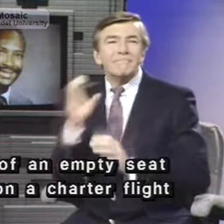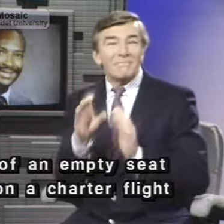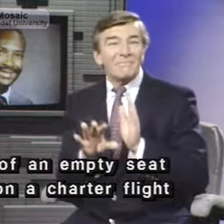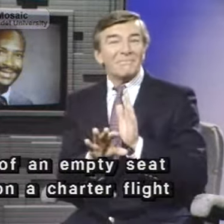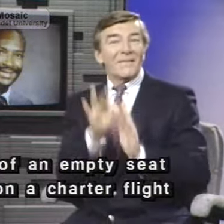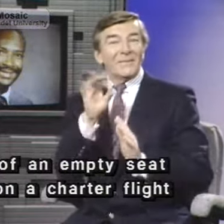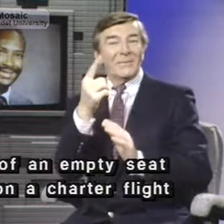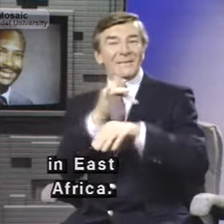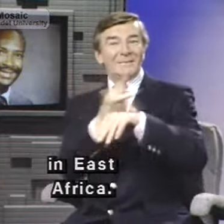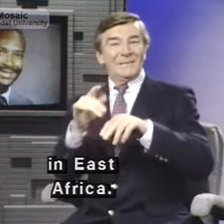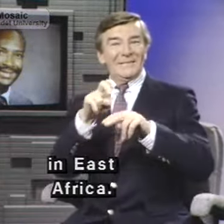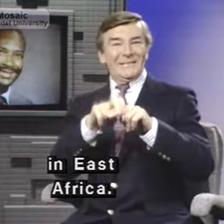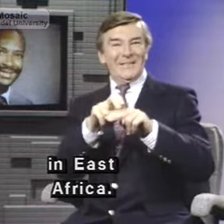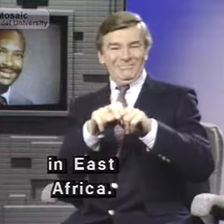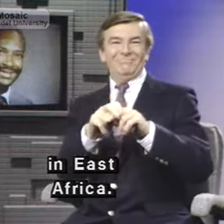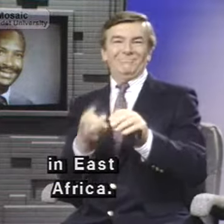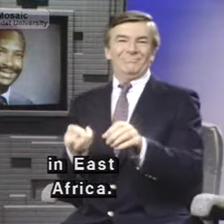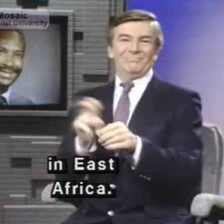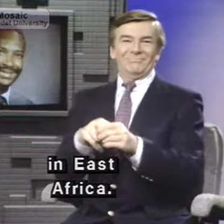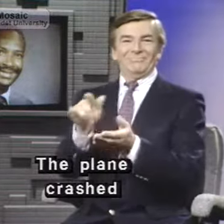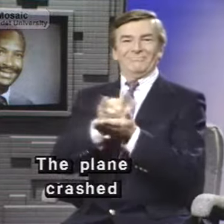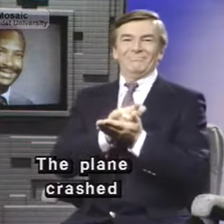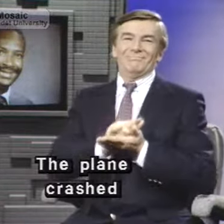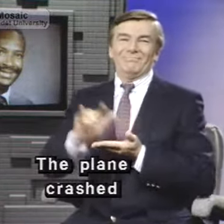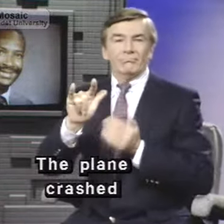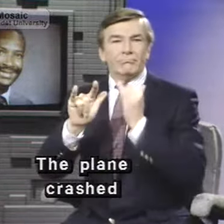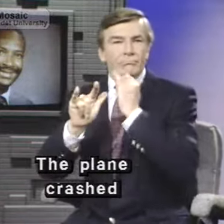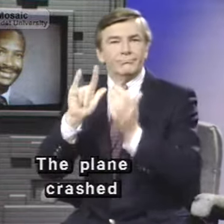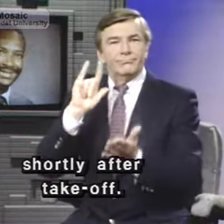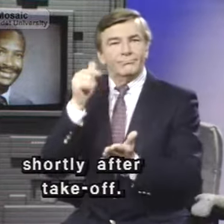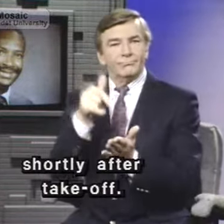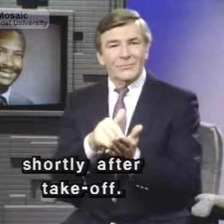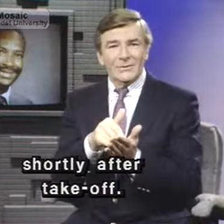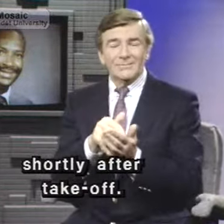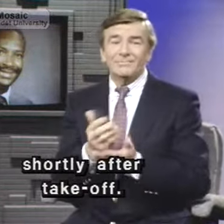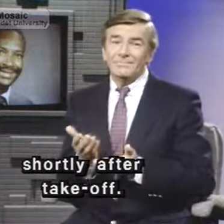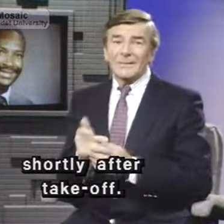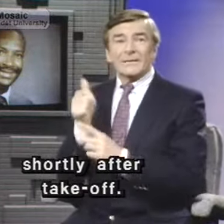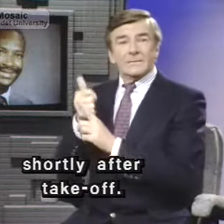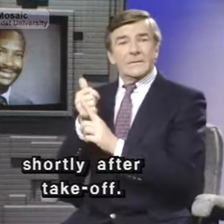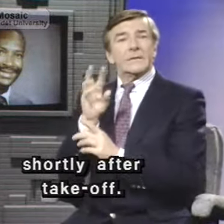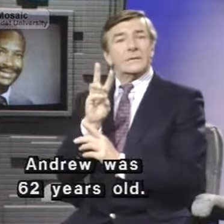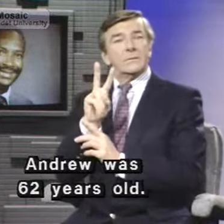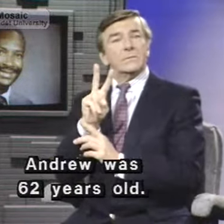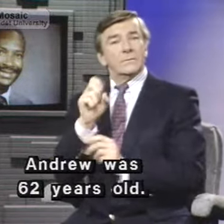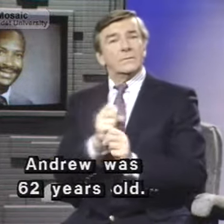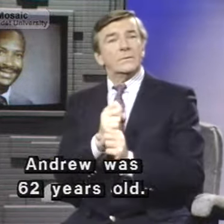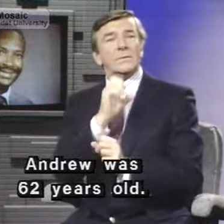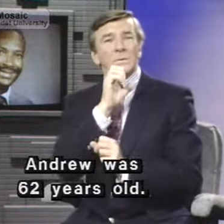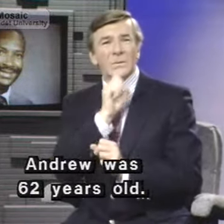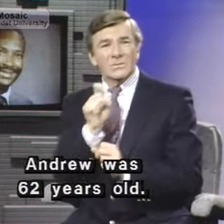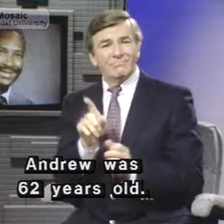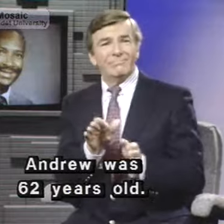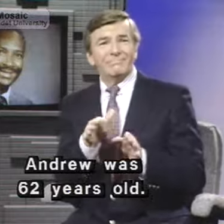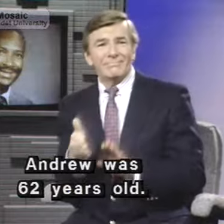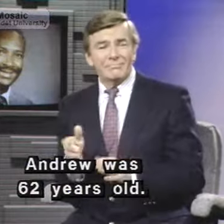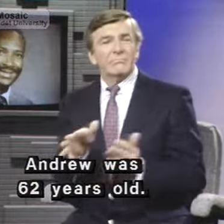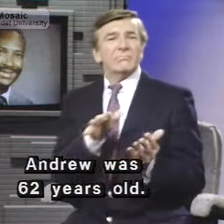on a charter flight in East Africa. The plane crashed shortly after takeoff. Andrew was 62 years old. He